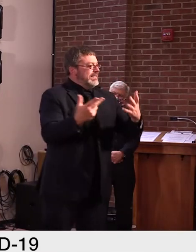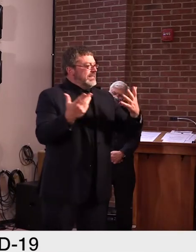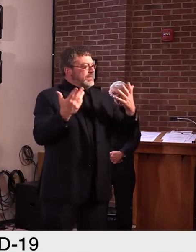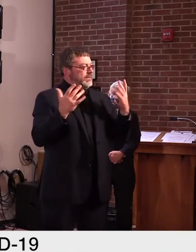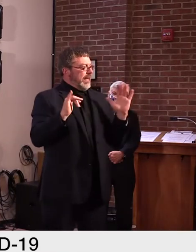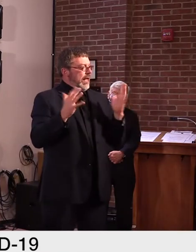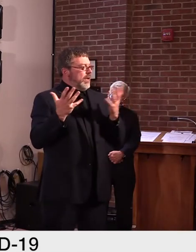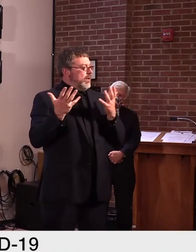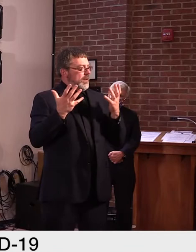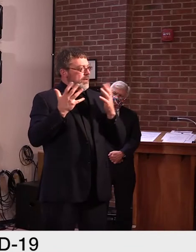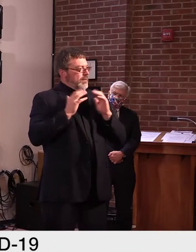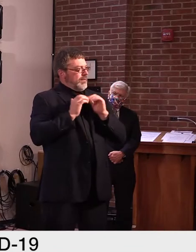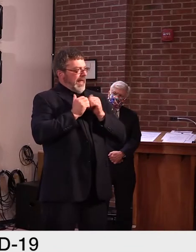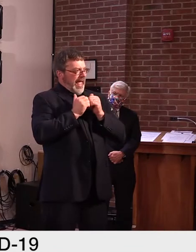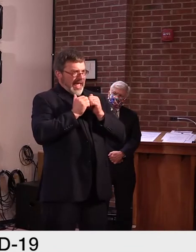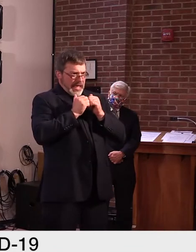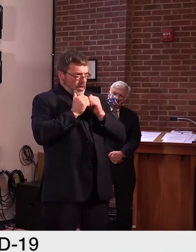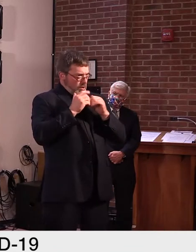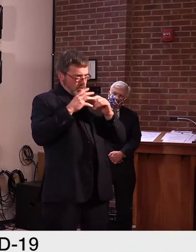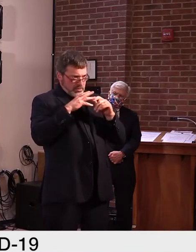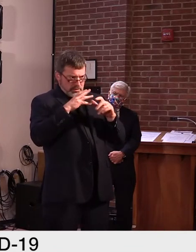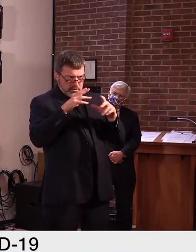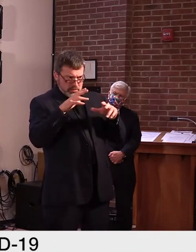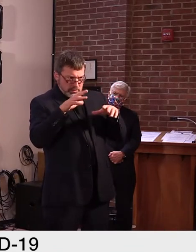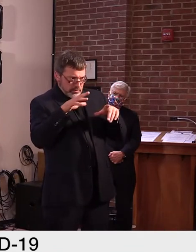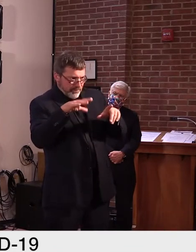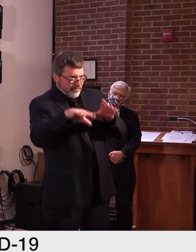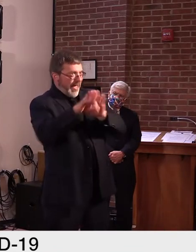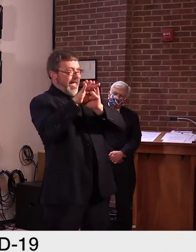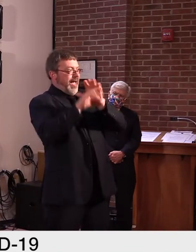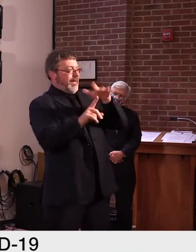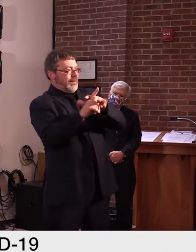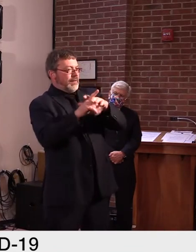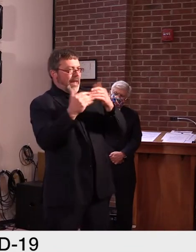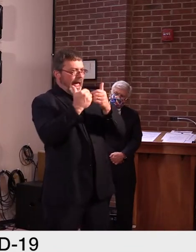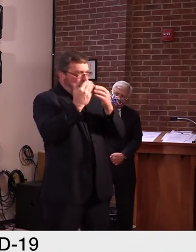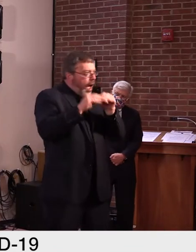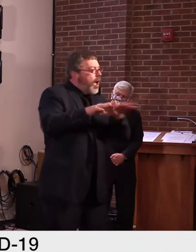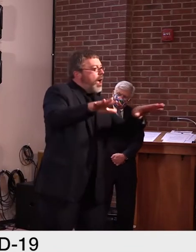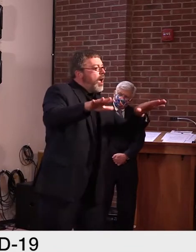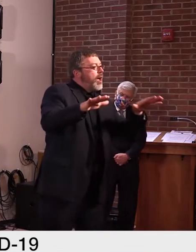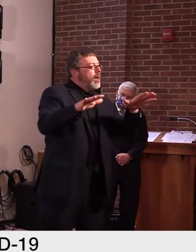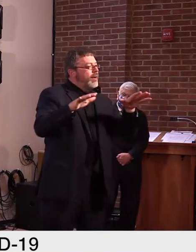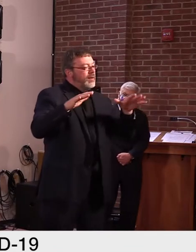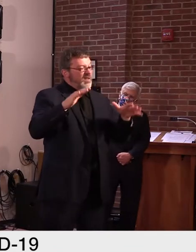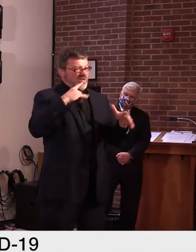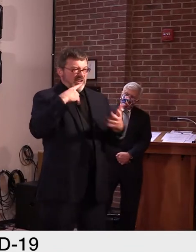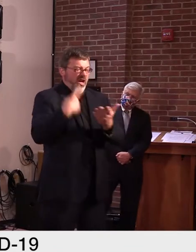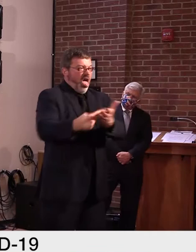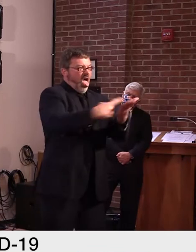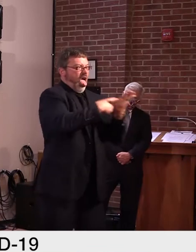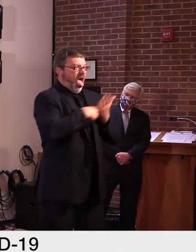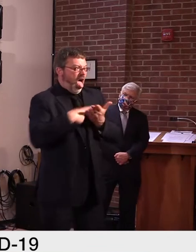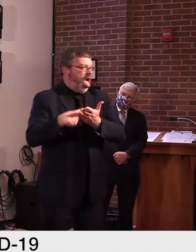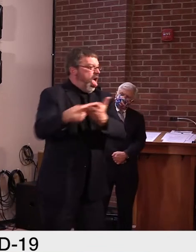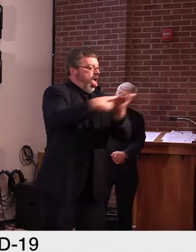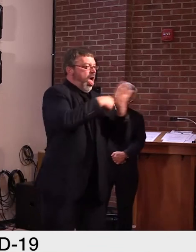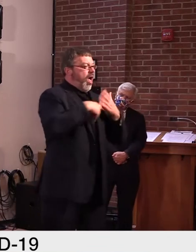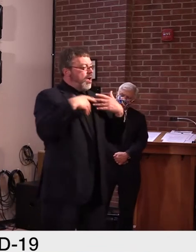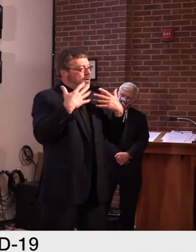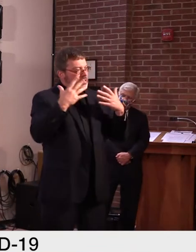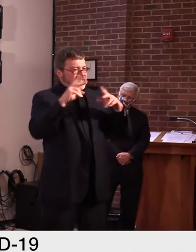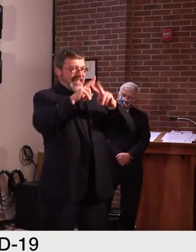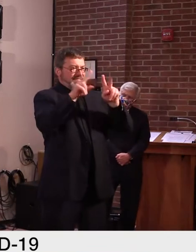infection present. That's where there's more controversy in the role, but it seems that if one does this on a